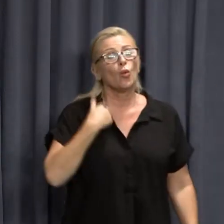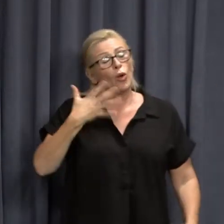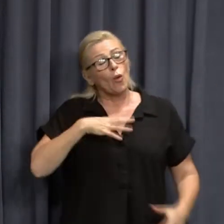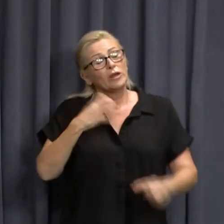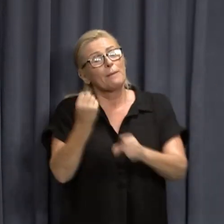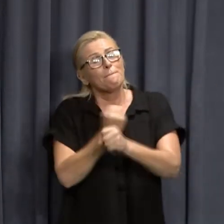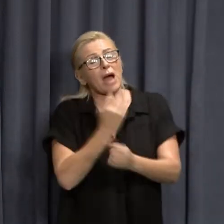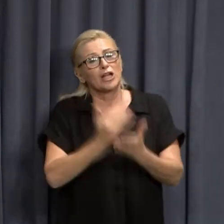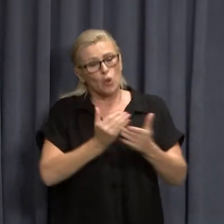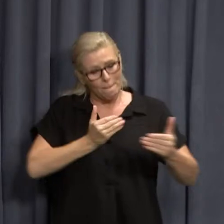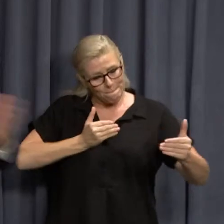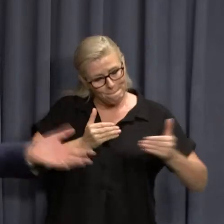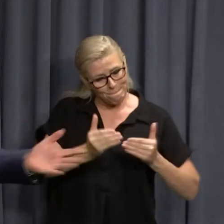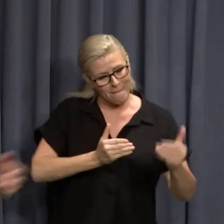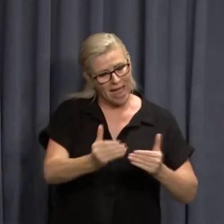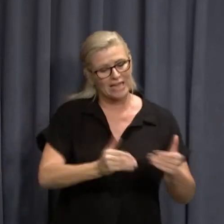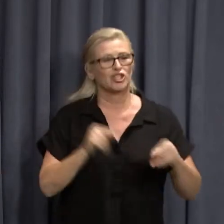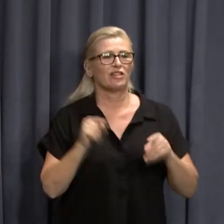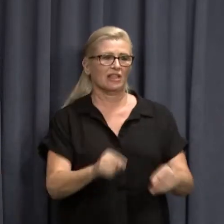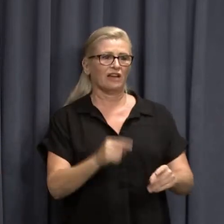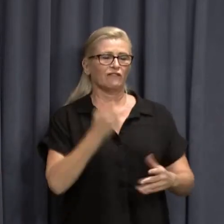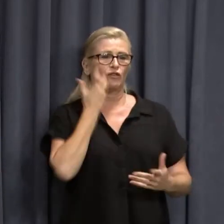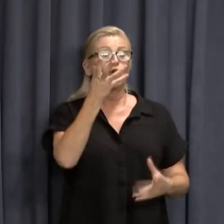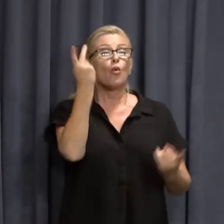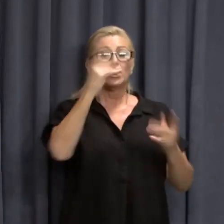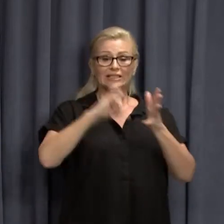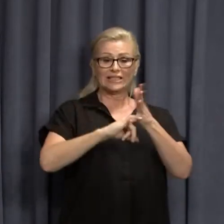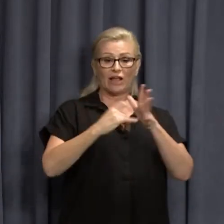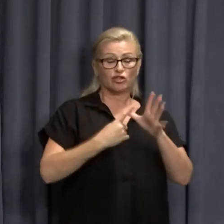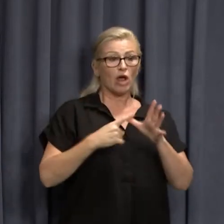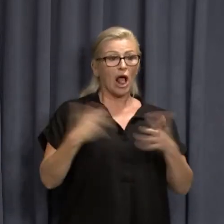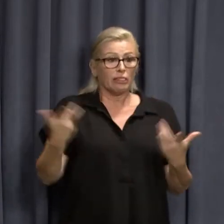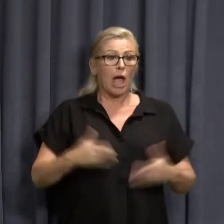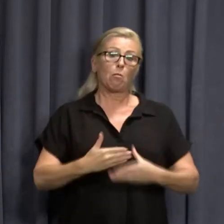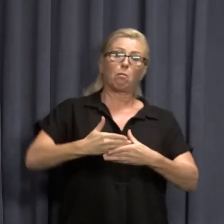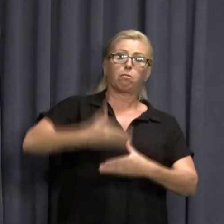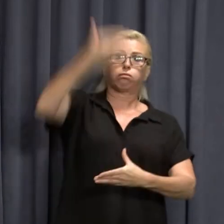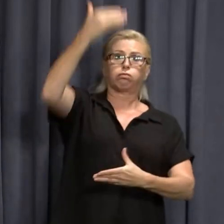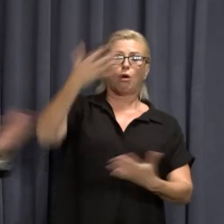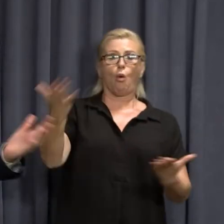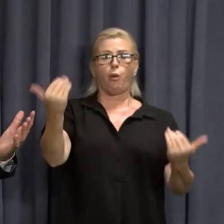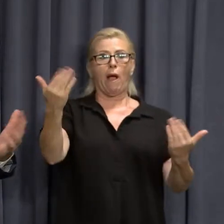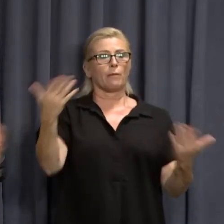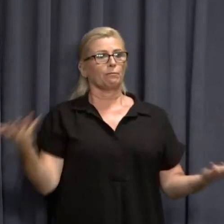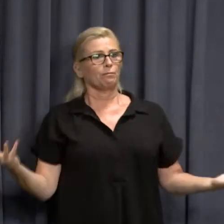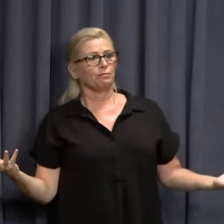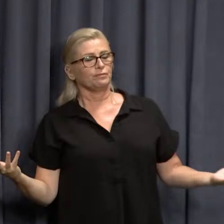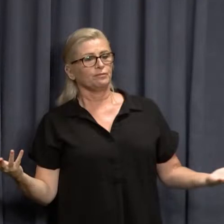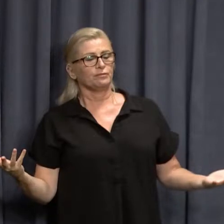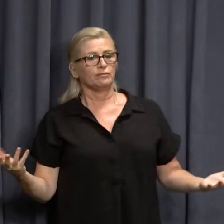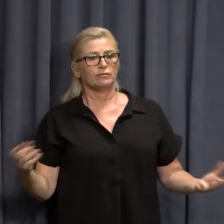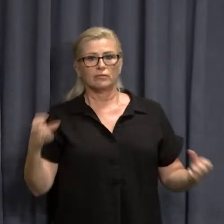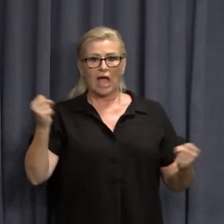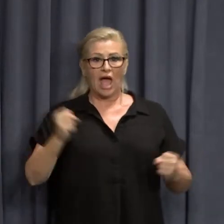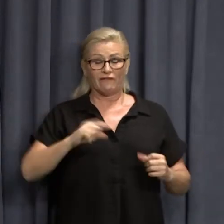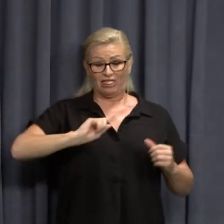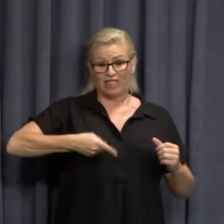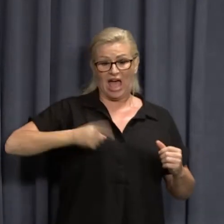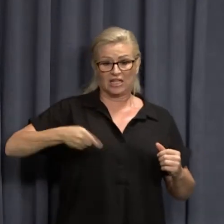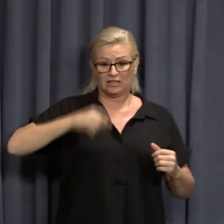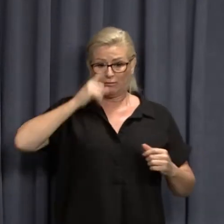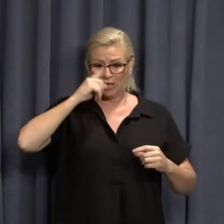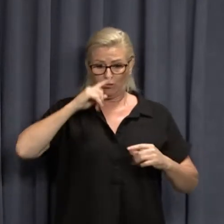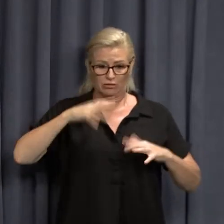uh, what occurs. So what South Australia did, for instance, is it just opened the border and they just suddenly had thousands and then,